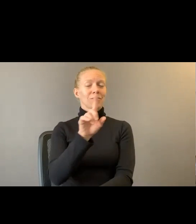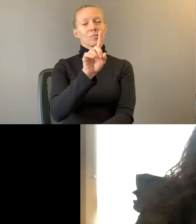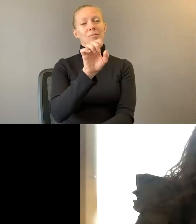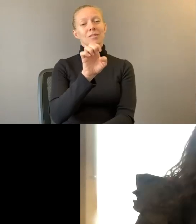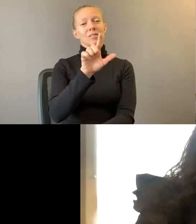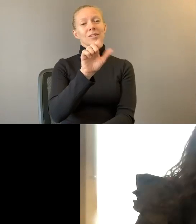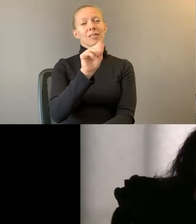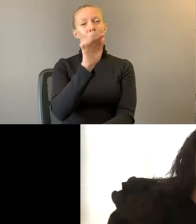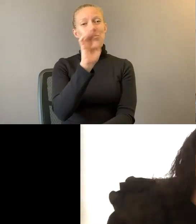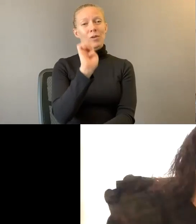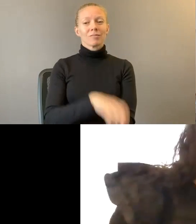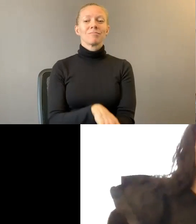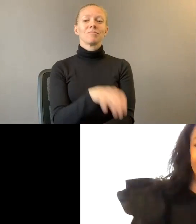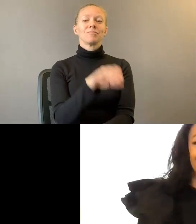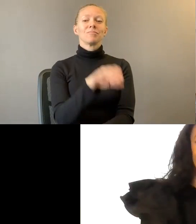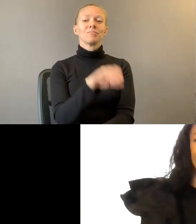Rachel Eliza Griffiths.